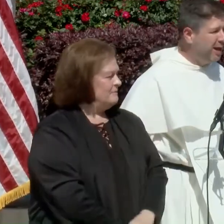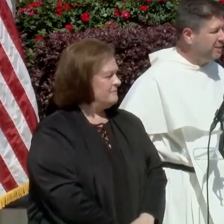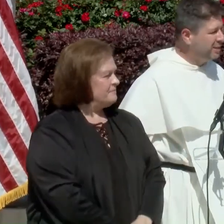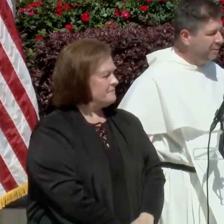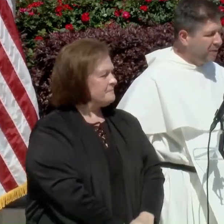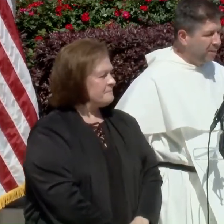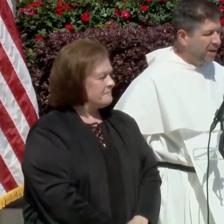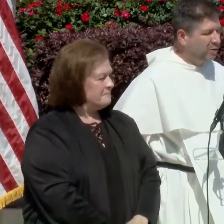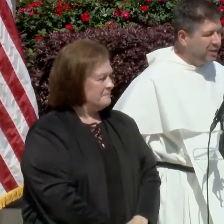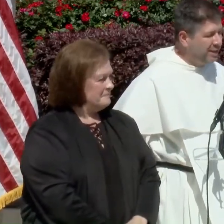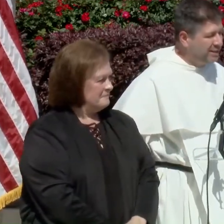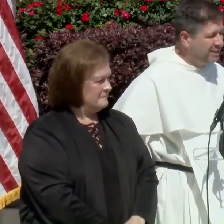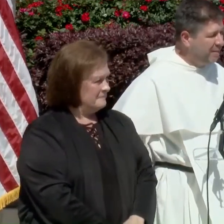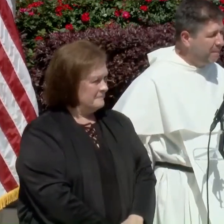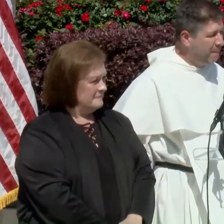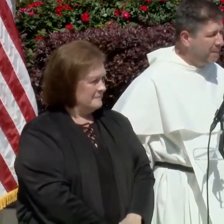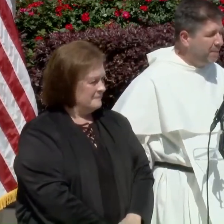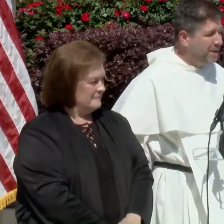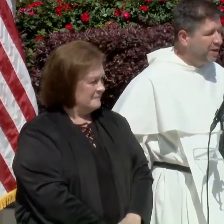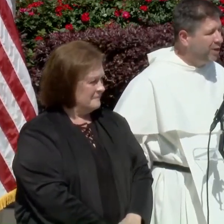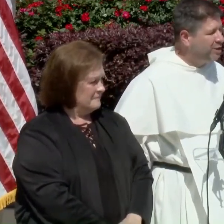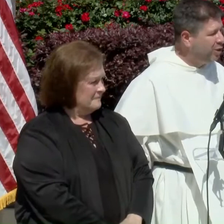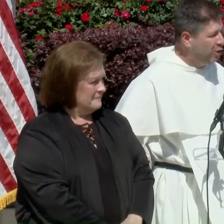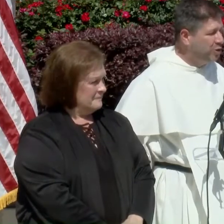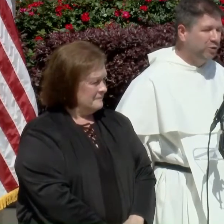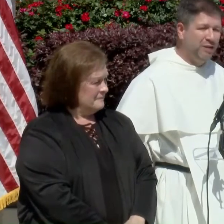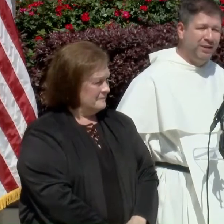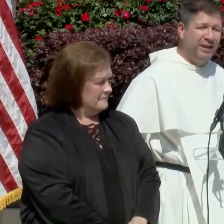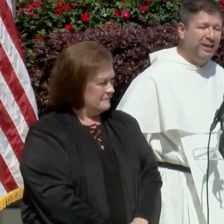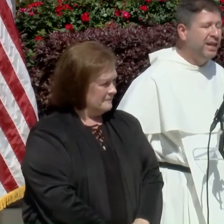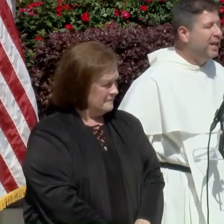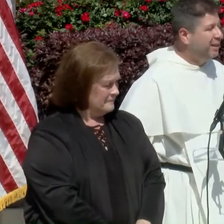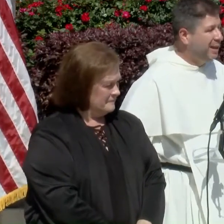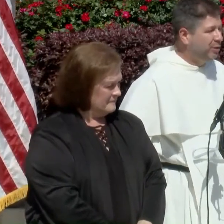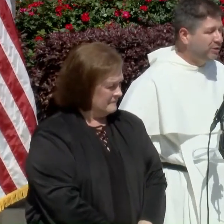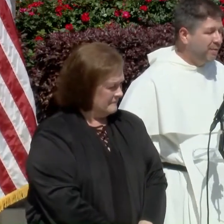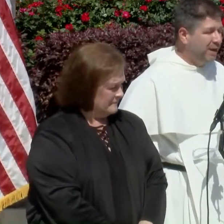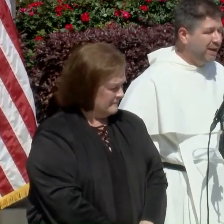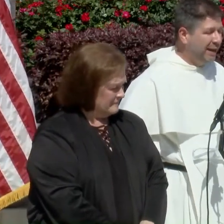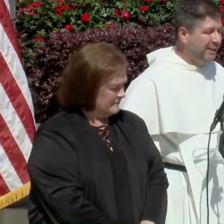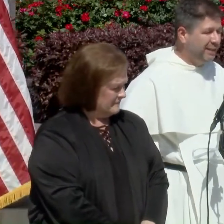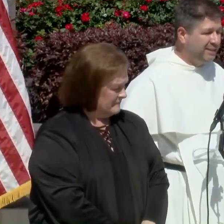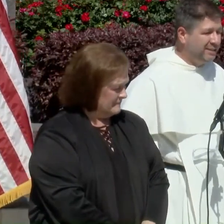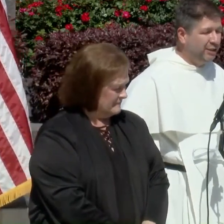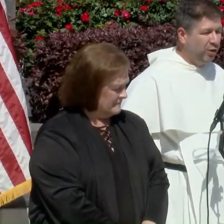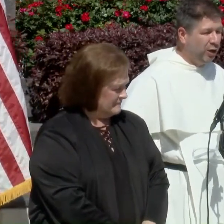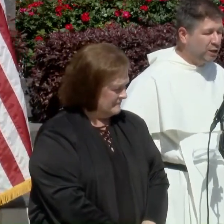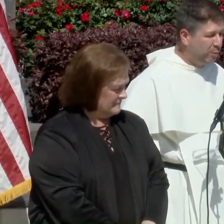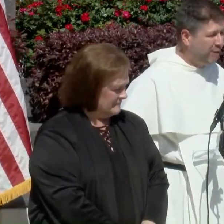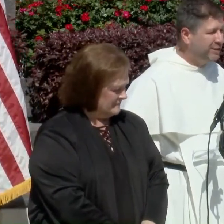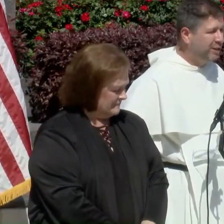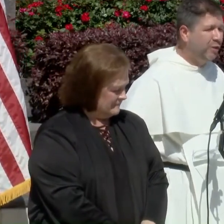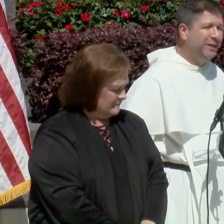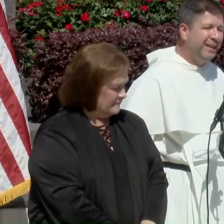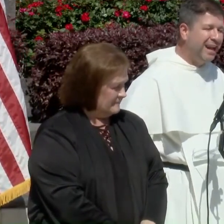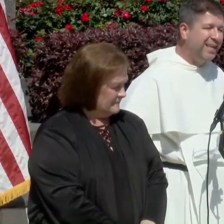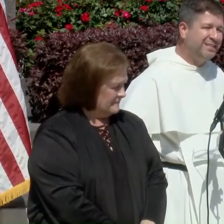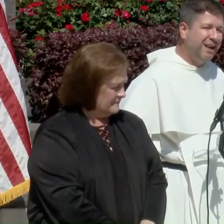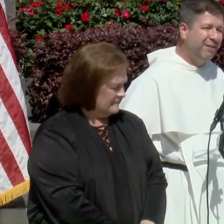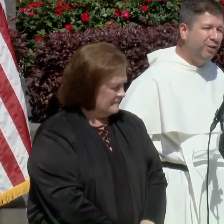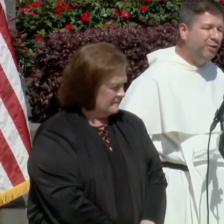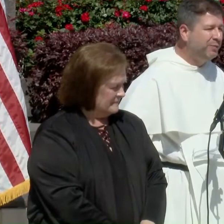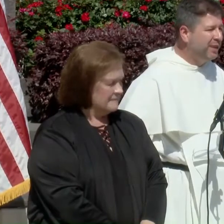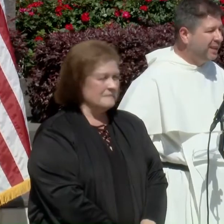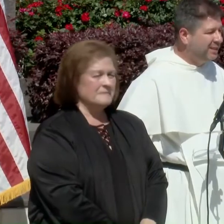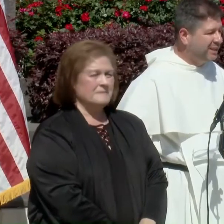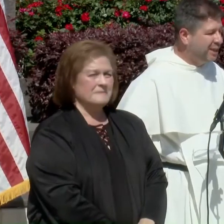vaccines for you this April 8th. We also have testing or the COVID-19 tests every